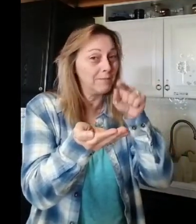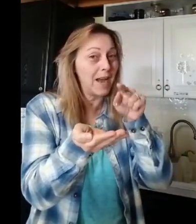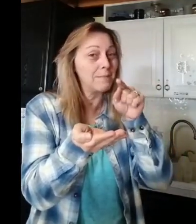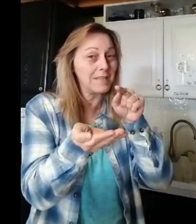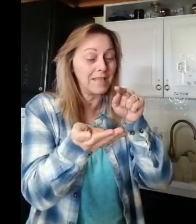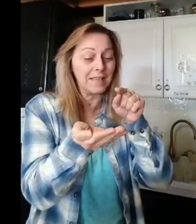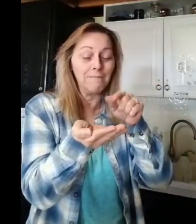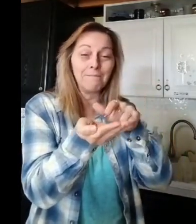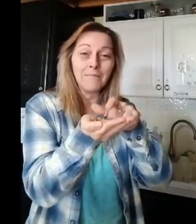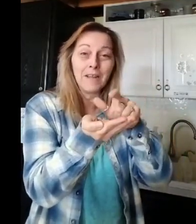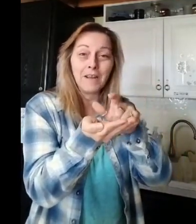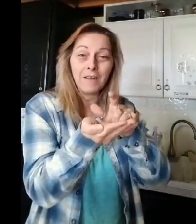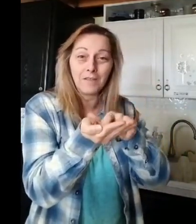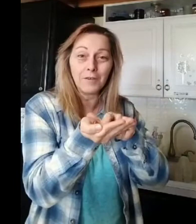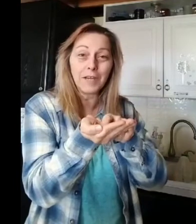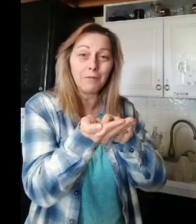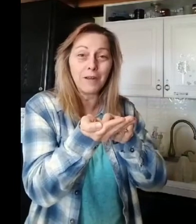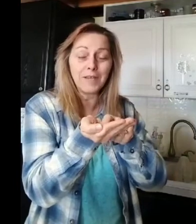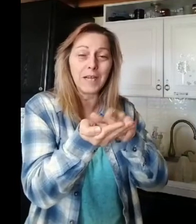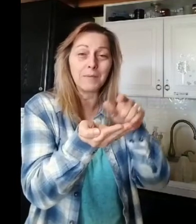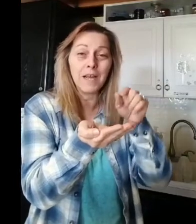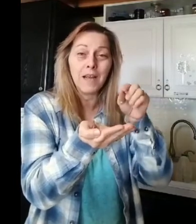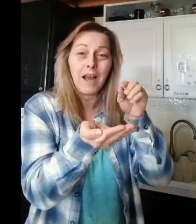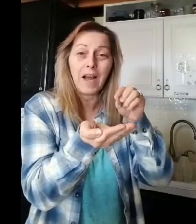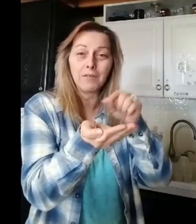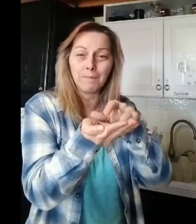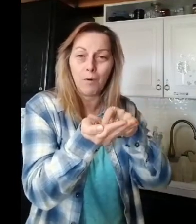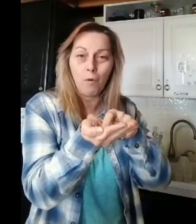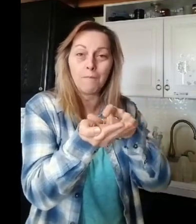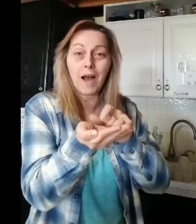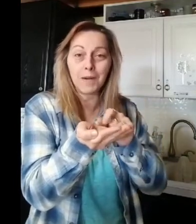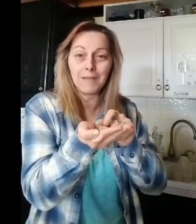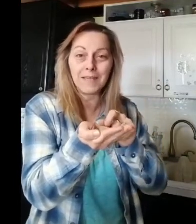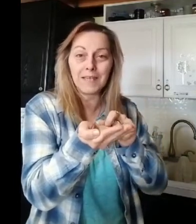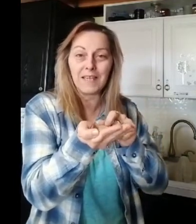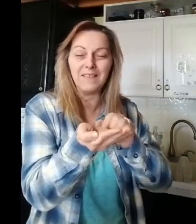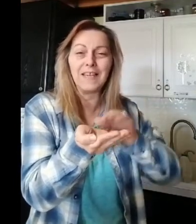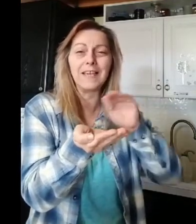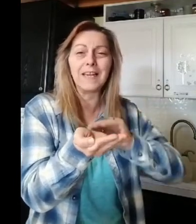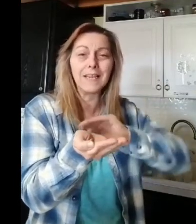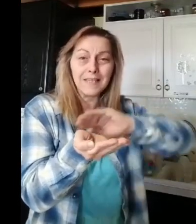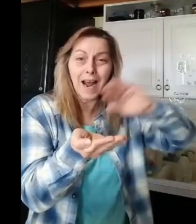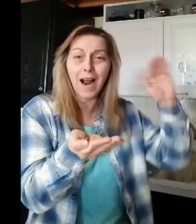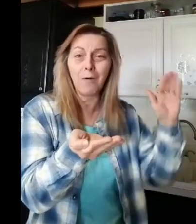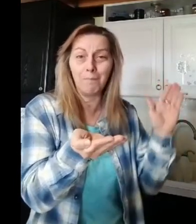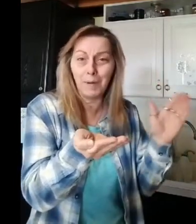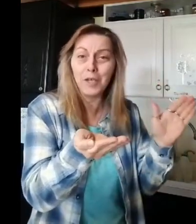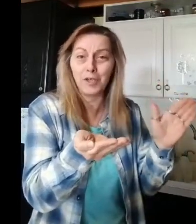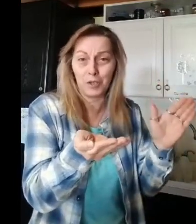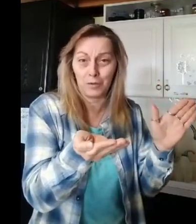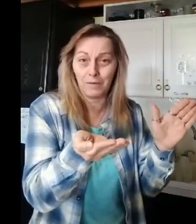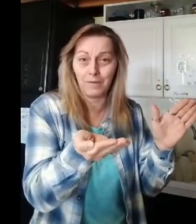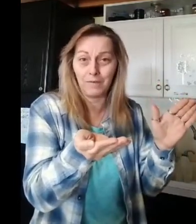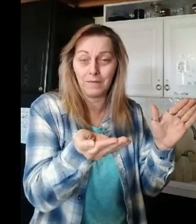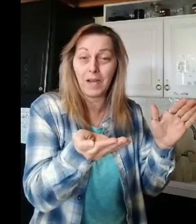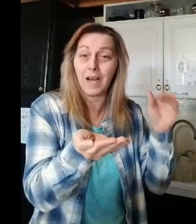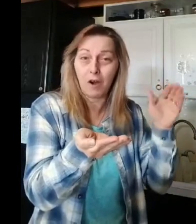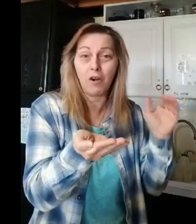vitamin C. 13 rose hips house more vitamin C than an entire bushel of oranges.